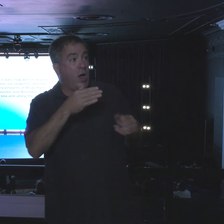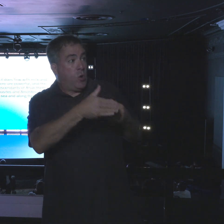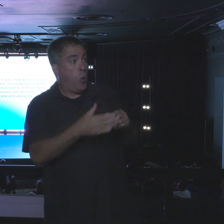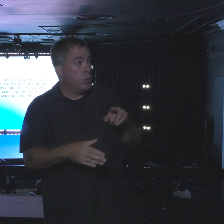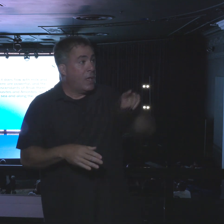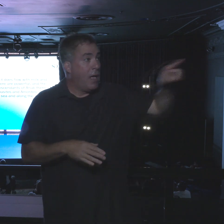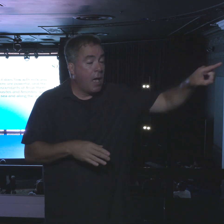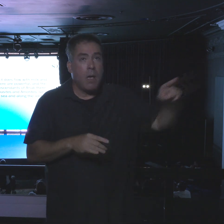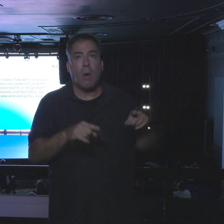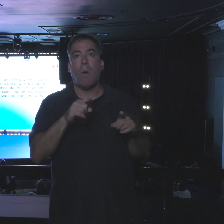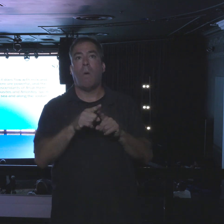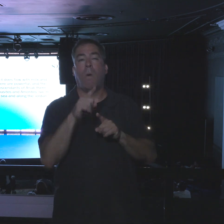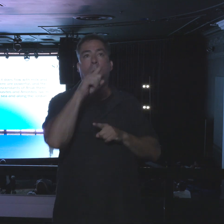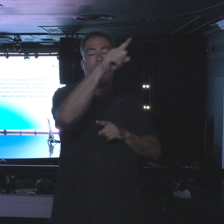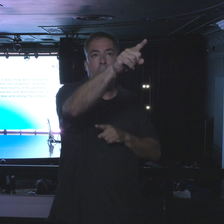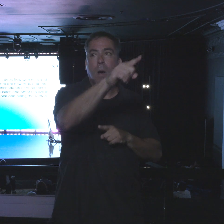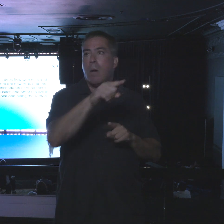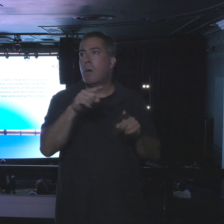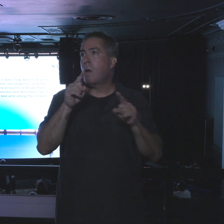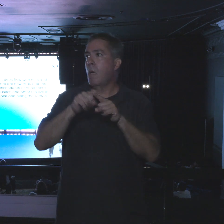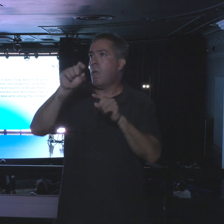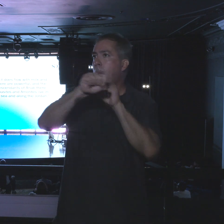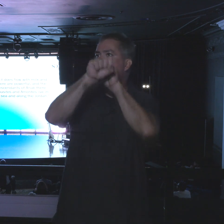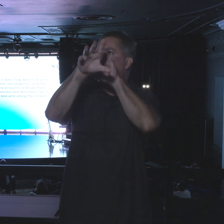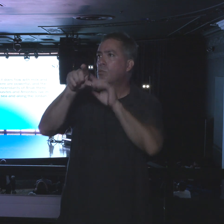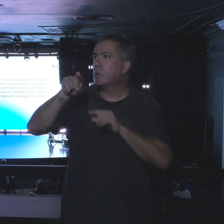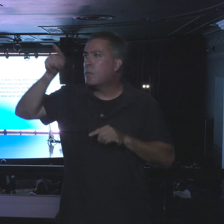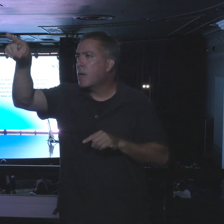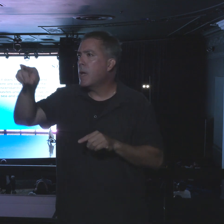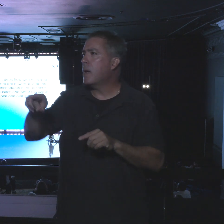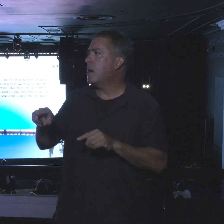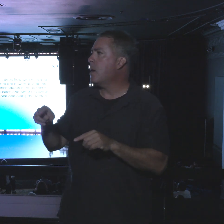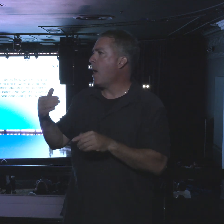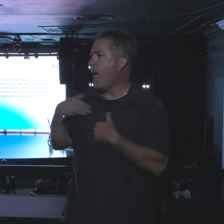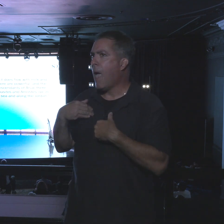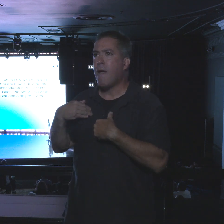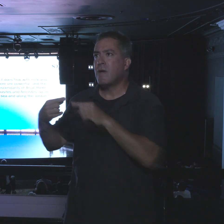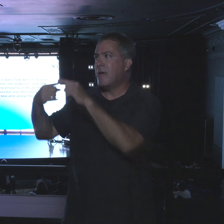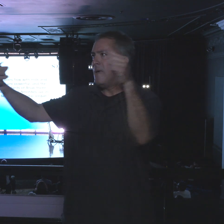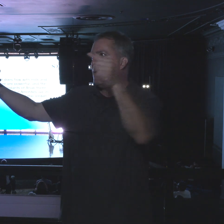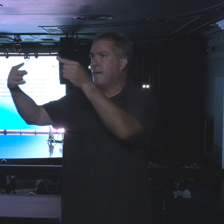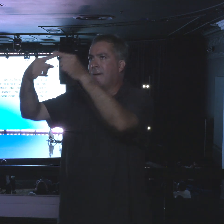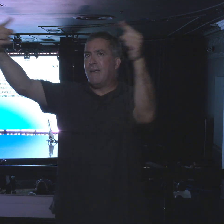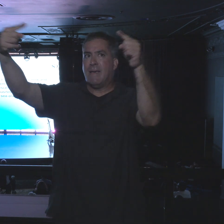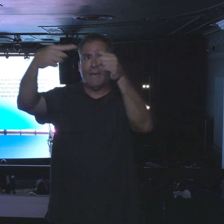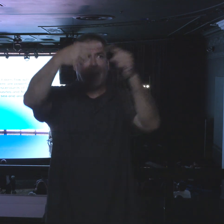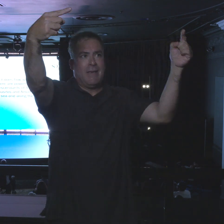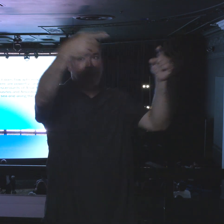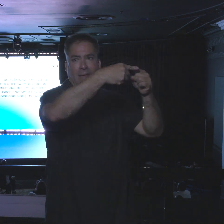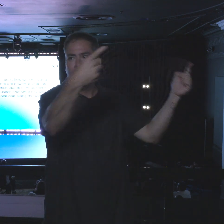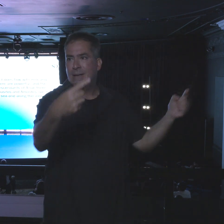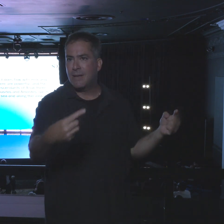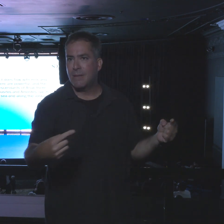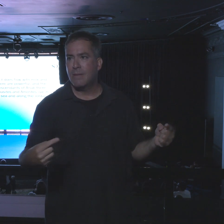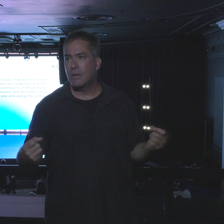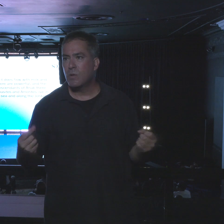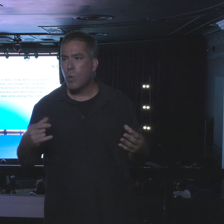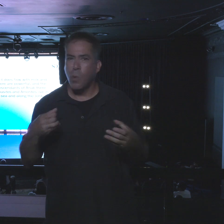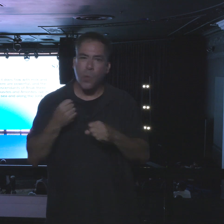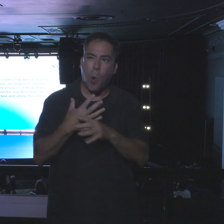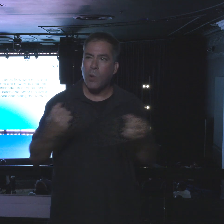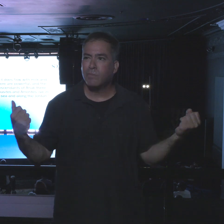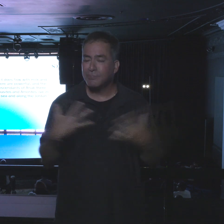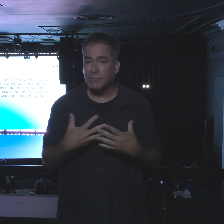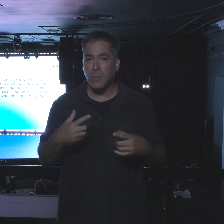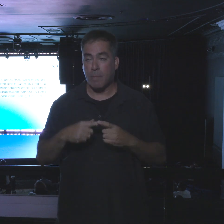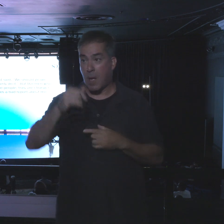if they went by the mountains, there was some ites waiting for them. But